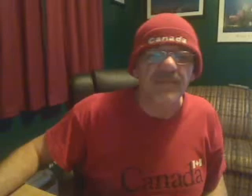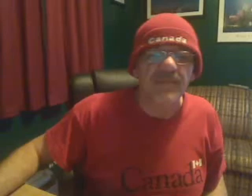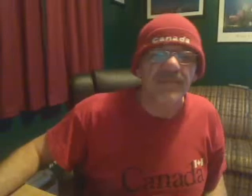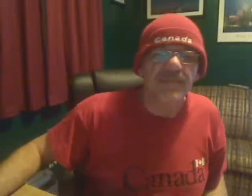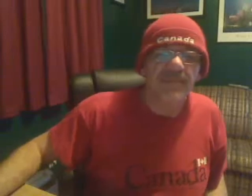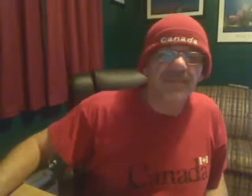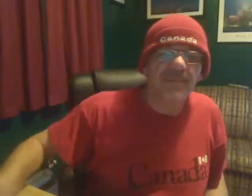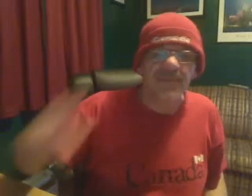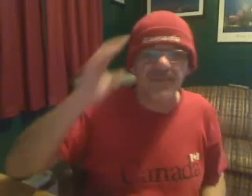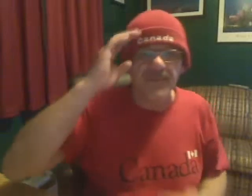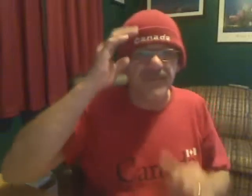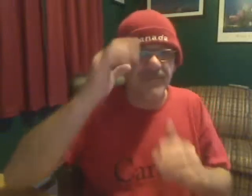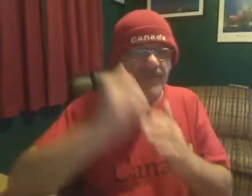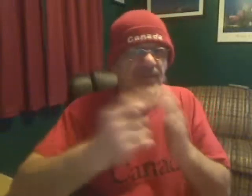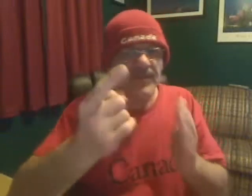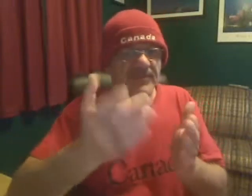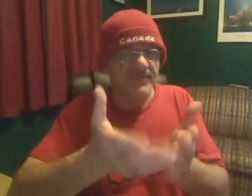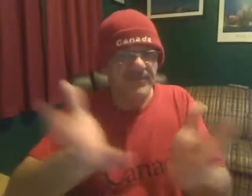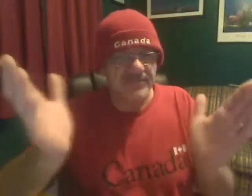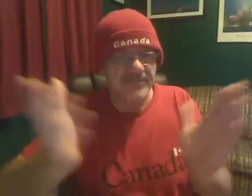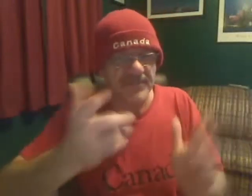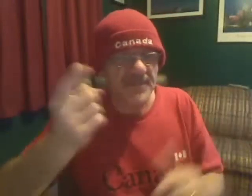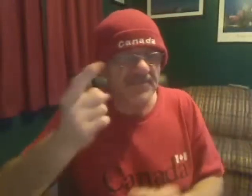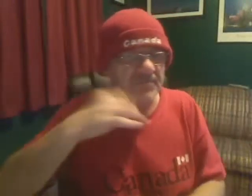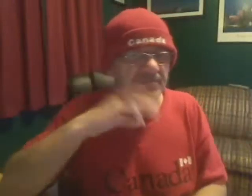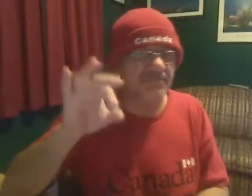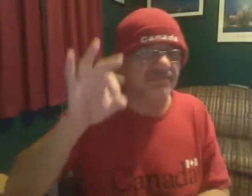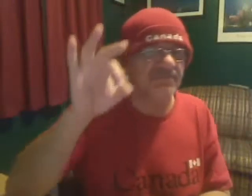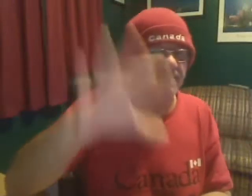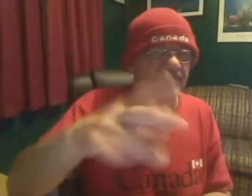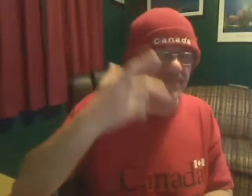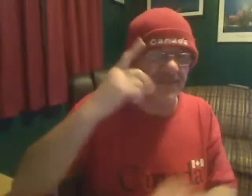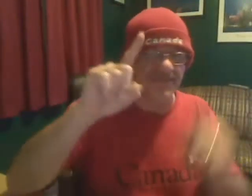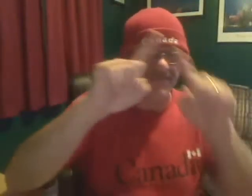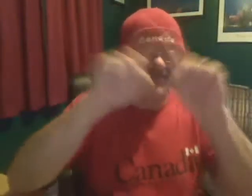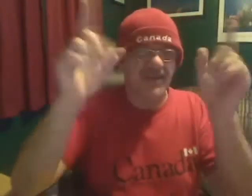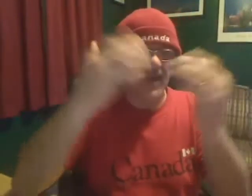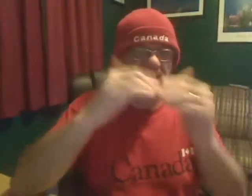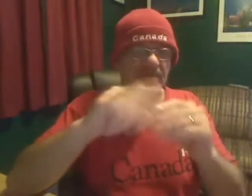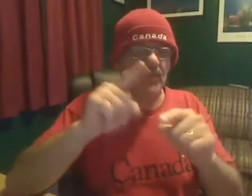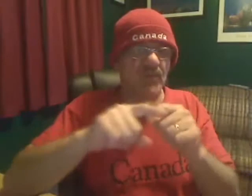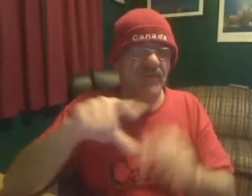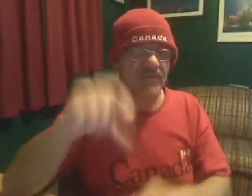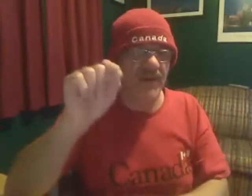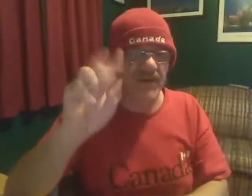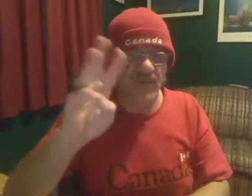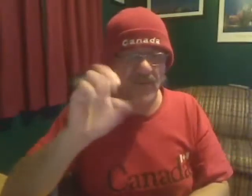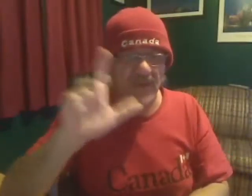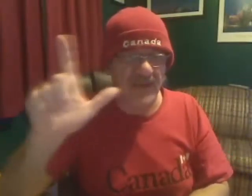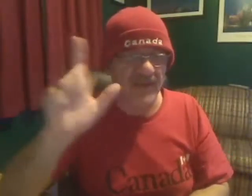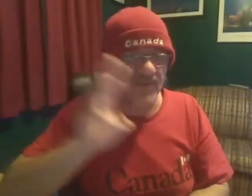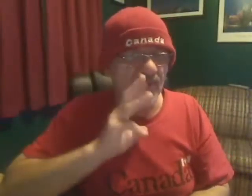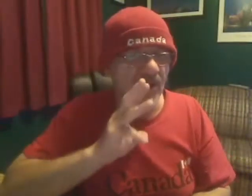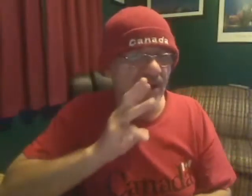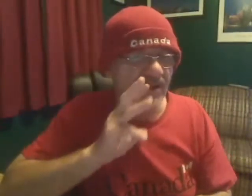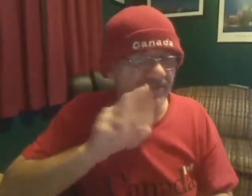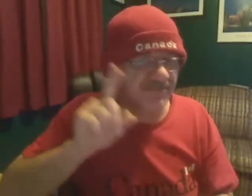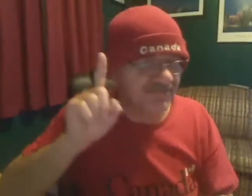If the government is defeated, that would put election day as early as May 2nd. We're lucky to live in Canada. No question, the